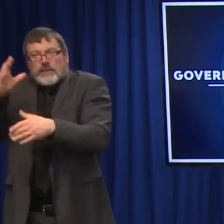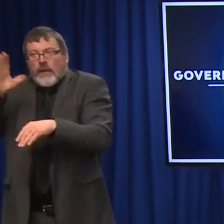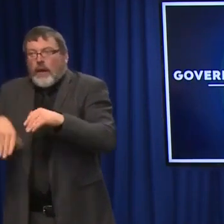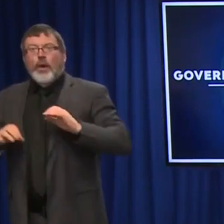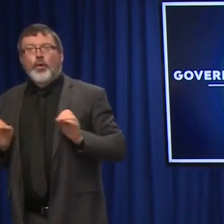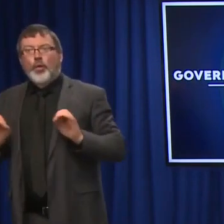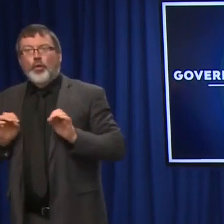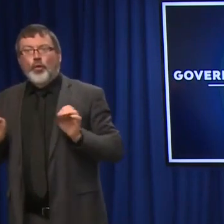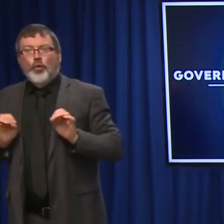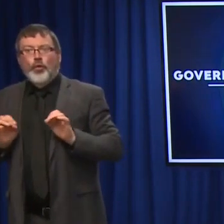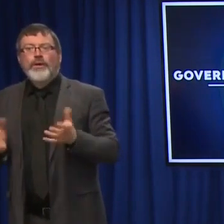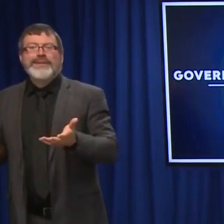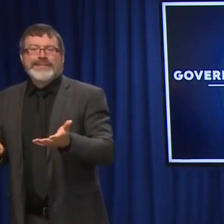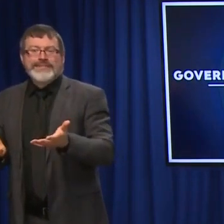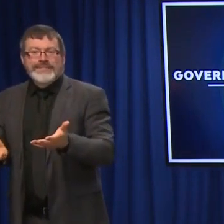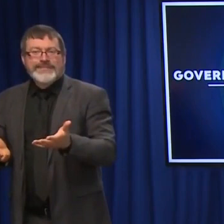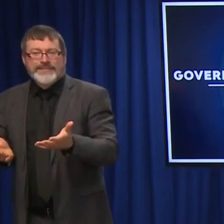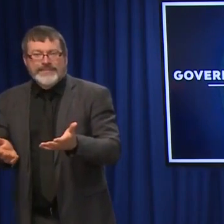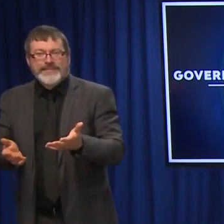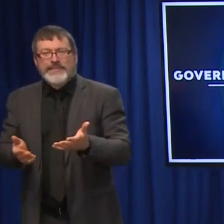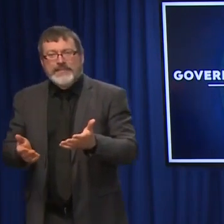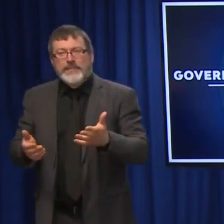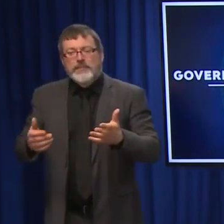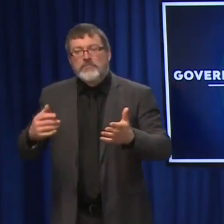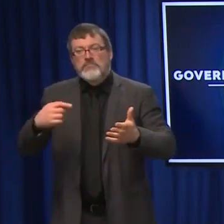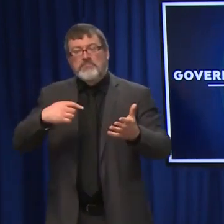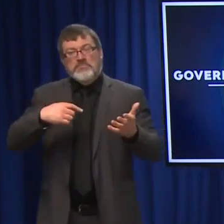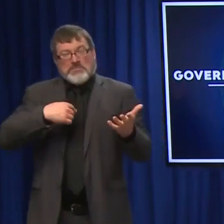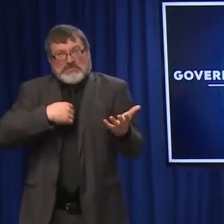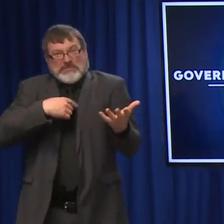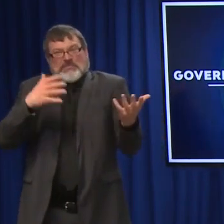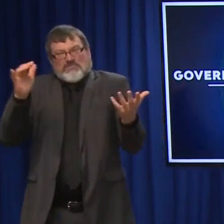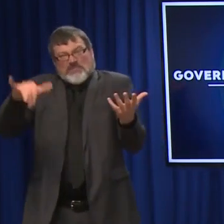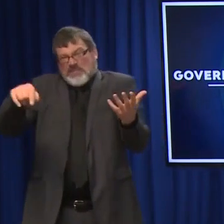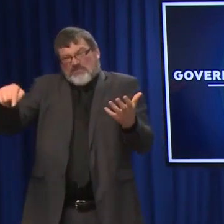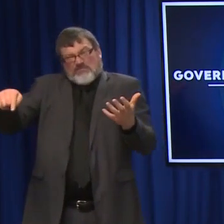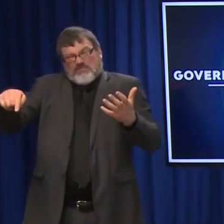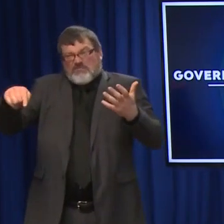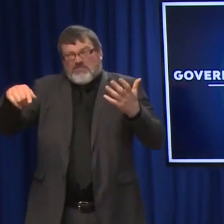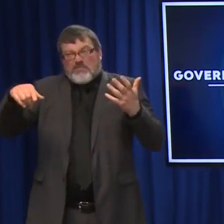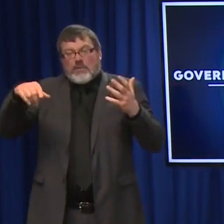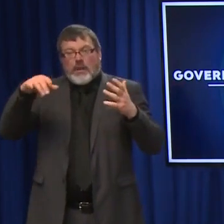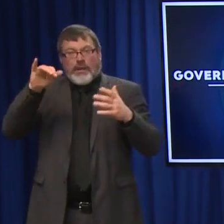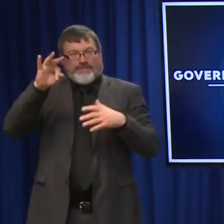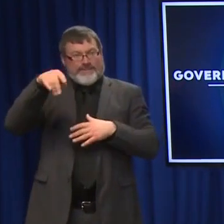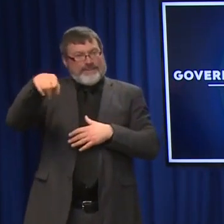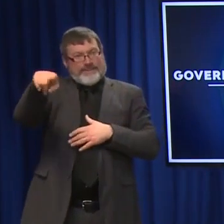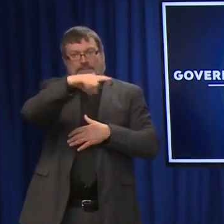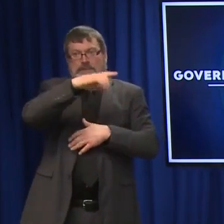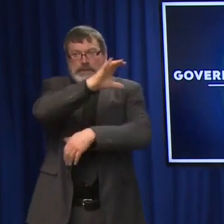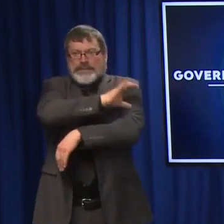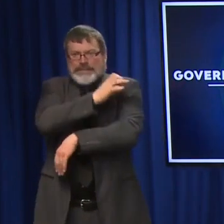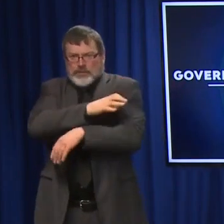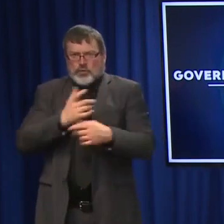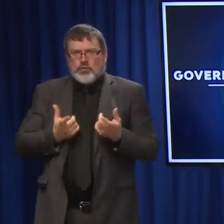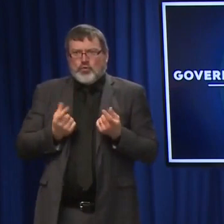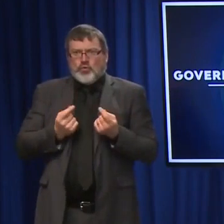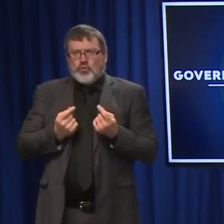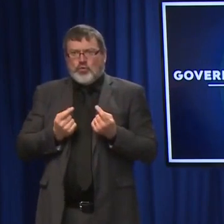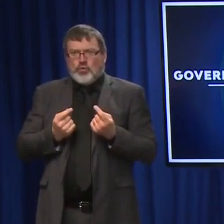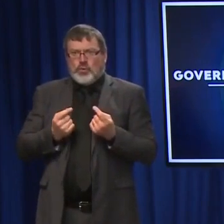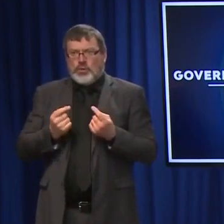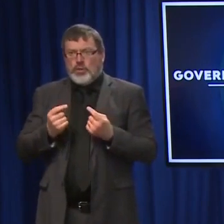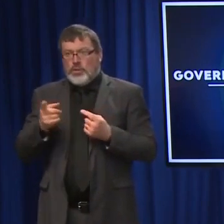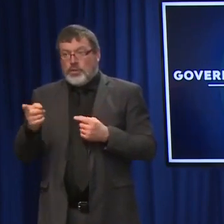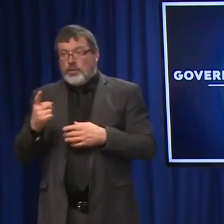clinical decision-making, first off, but also an issue of accessibility. And so if